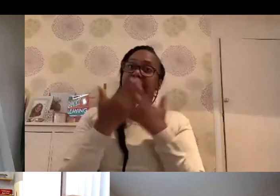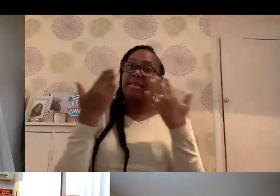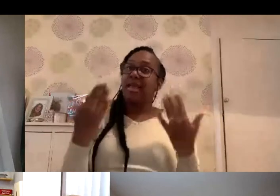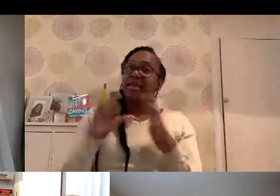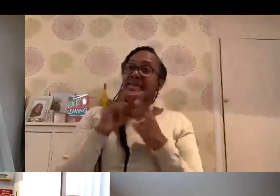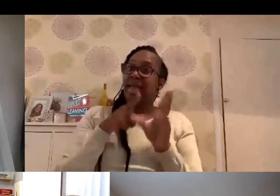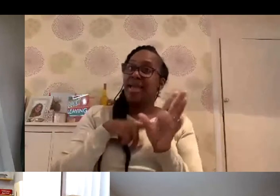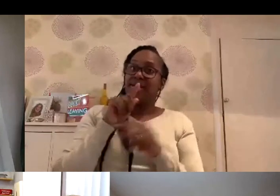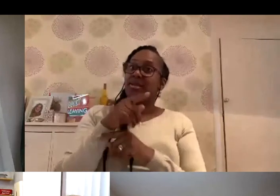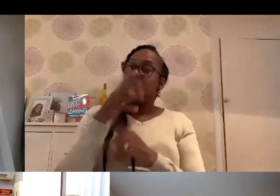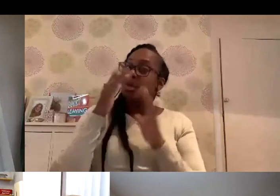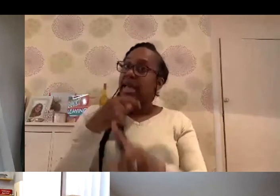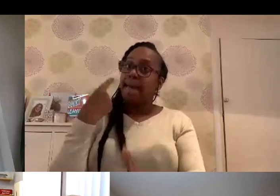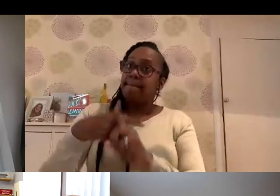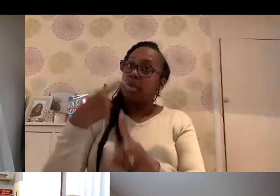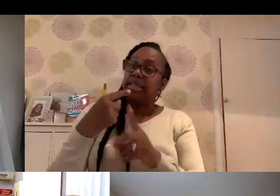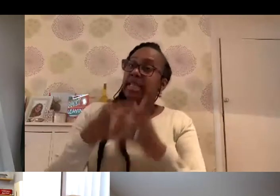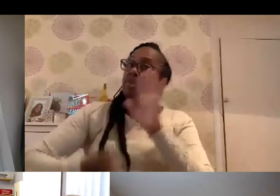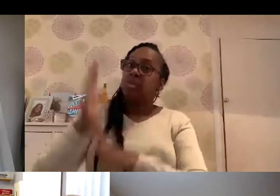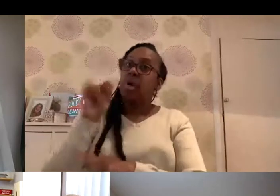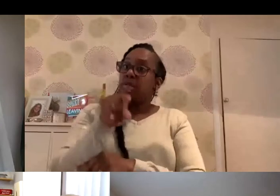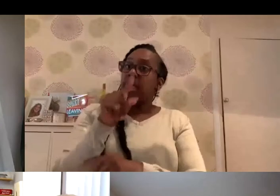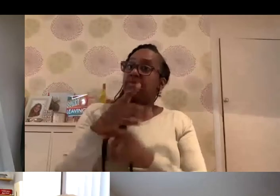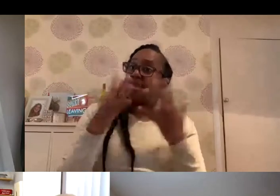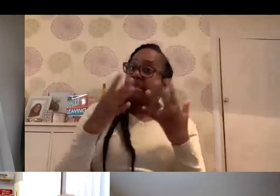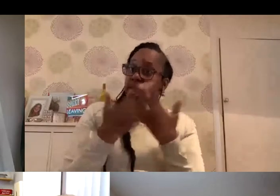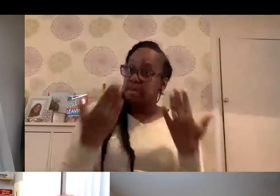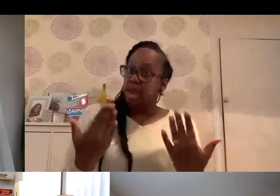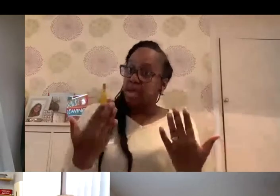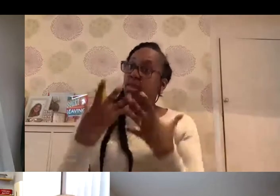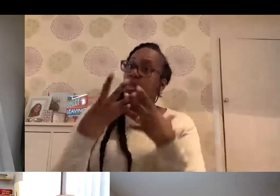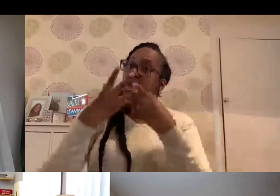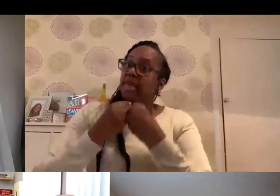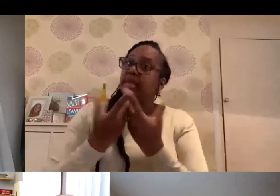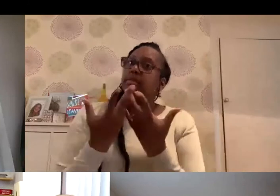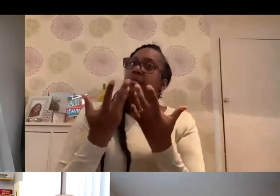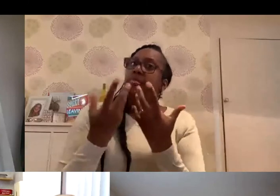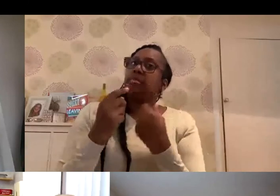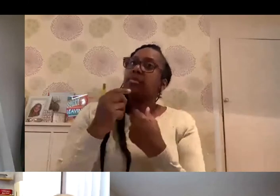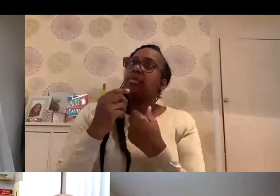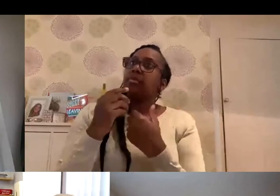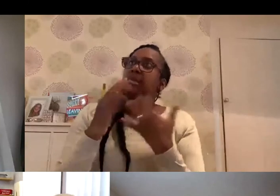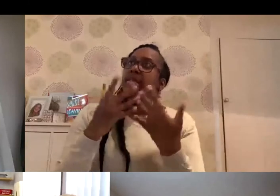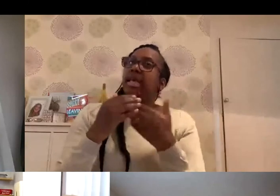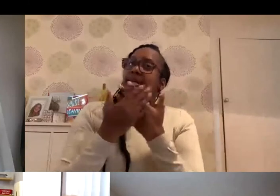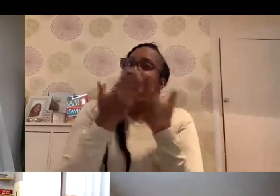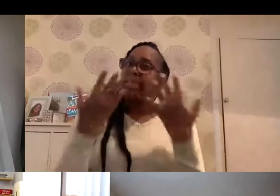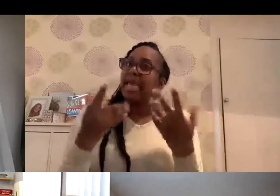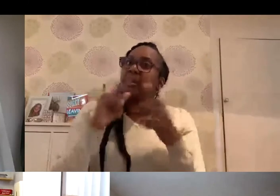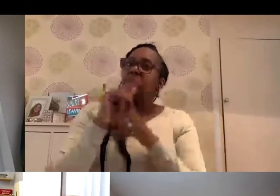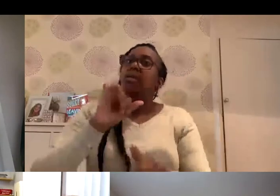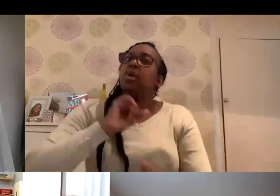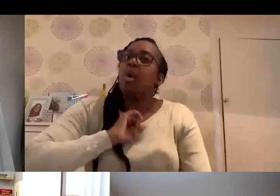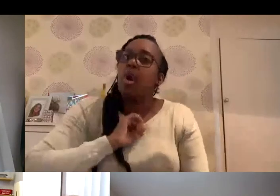tested positive, they go into isolation for 10 days. And within that 10 days, if they then become symptomatic with those usual things